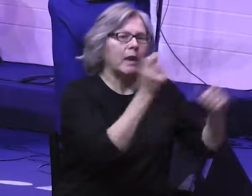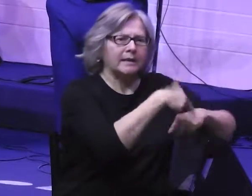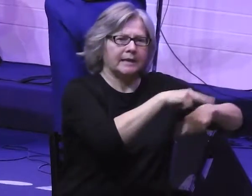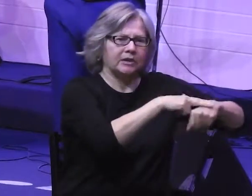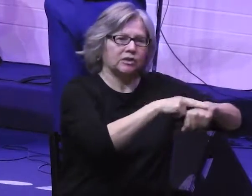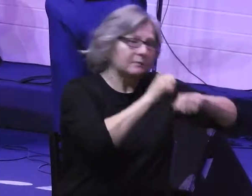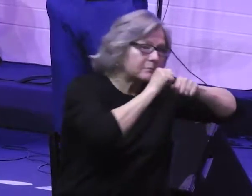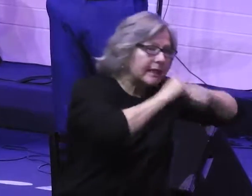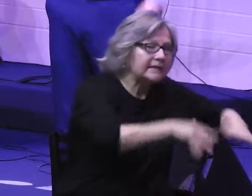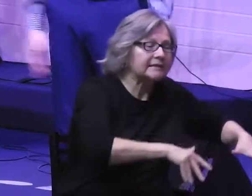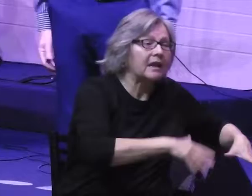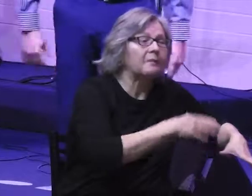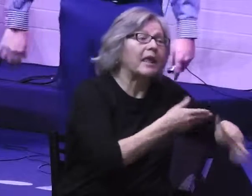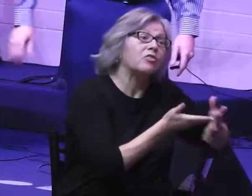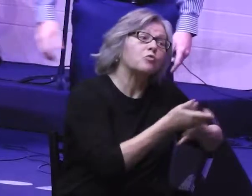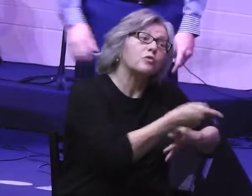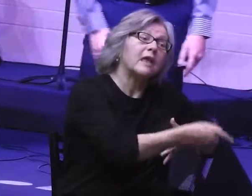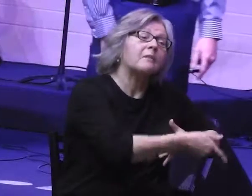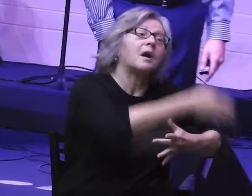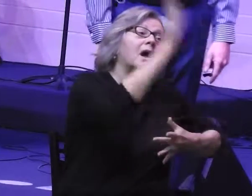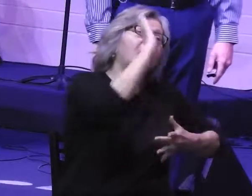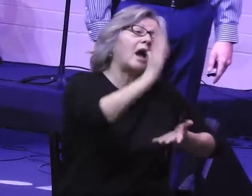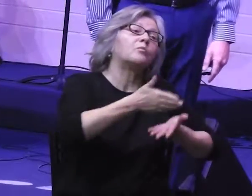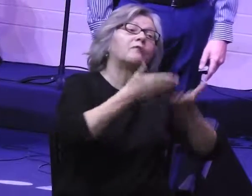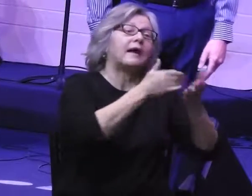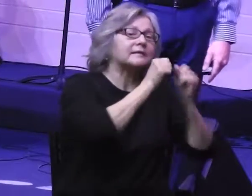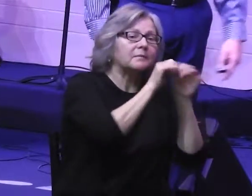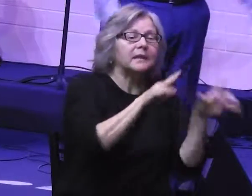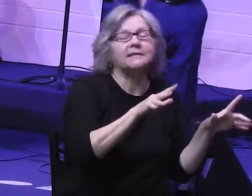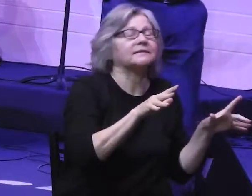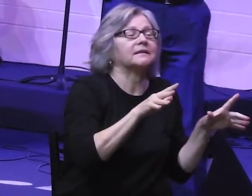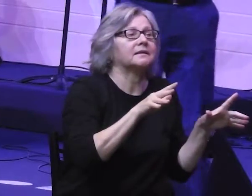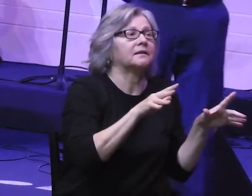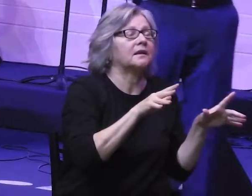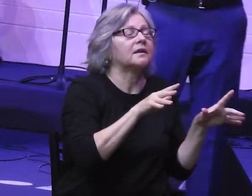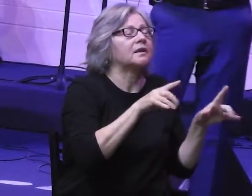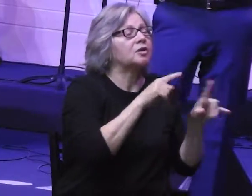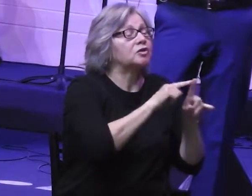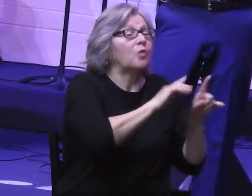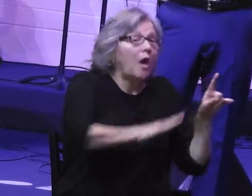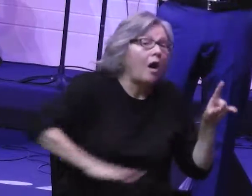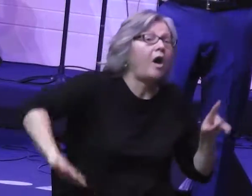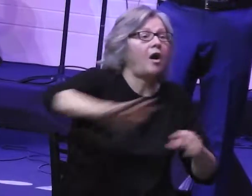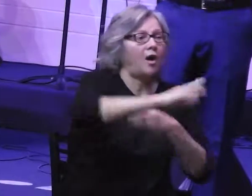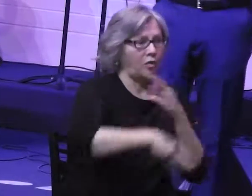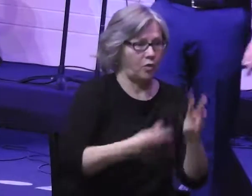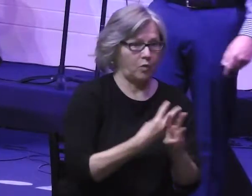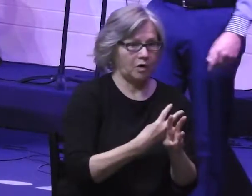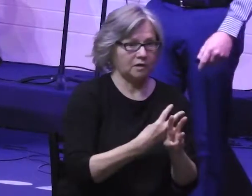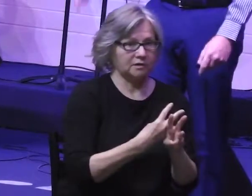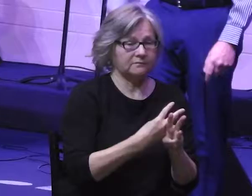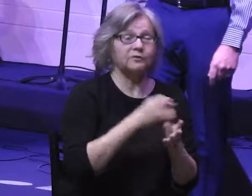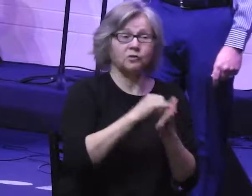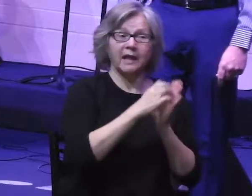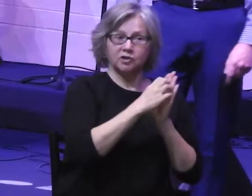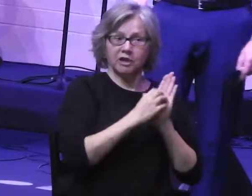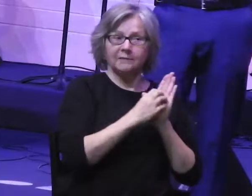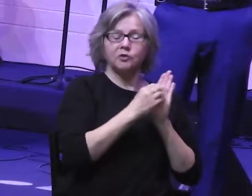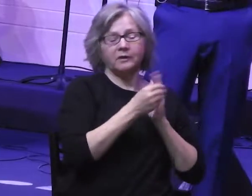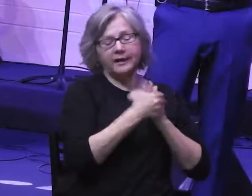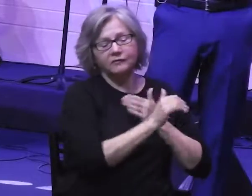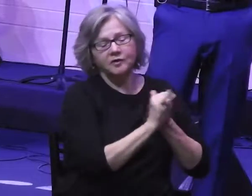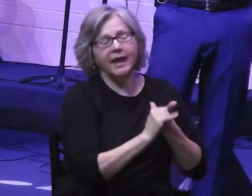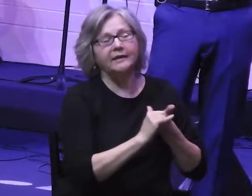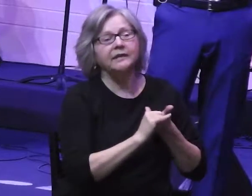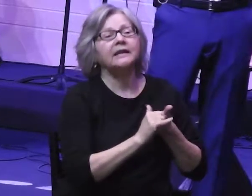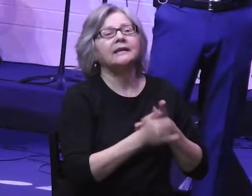and through them, God is going to bring the blessing of Himself to all the peoples of the world. So there you have it, right there in that chapter and a